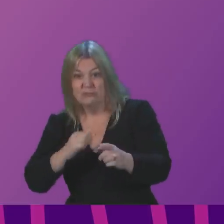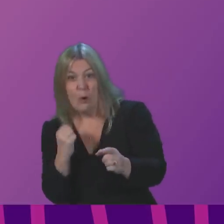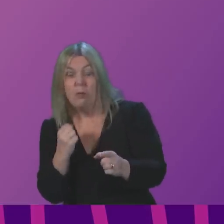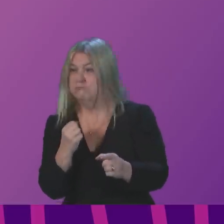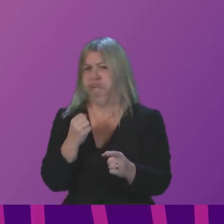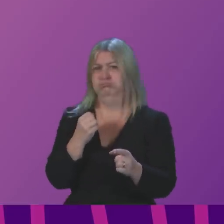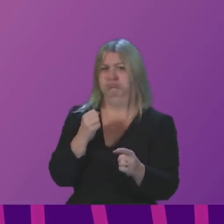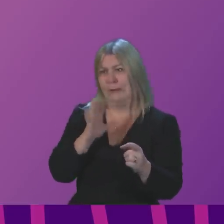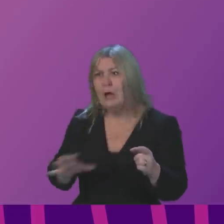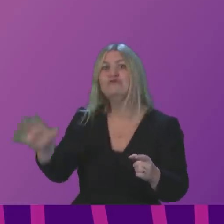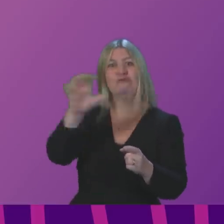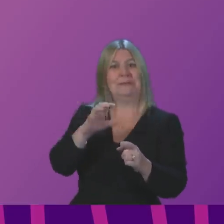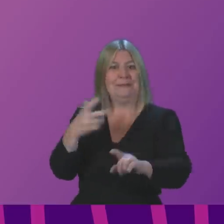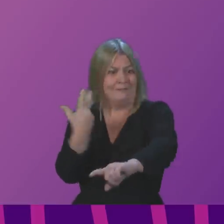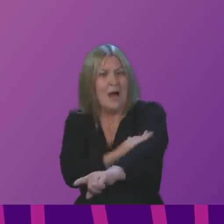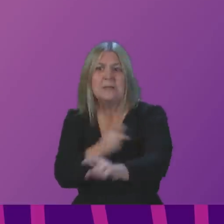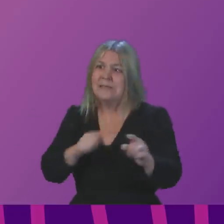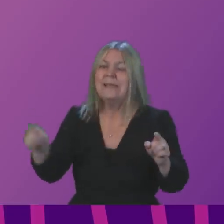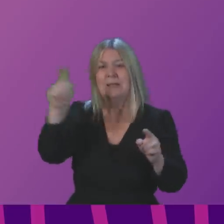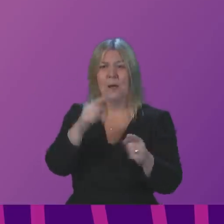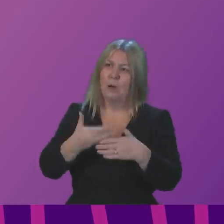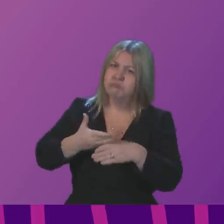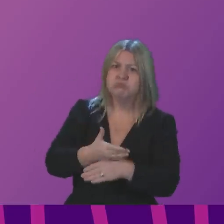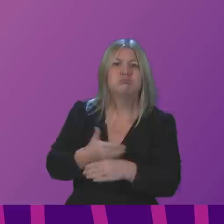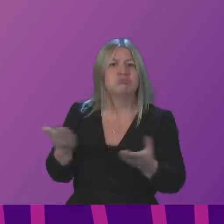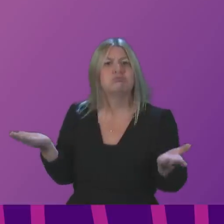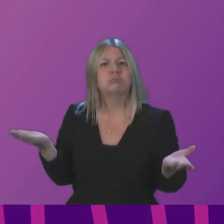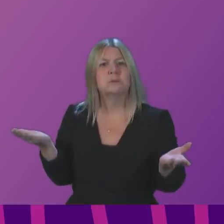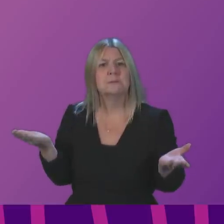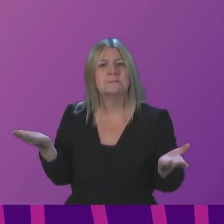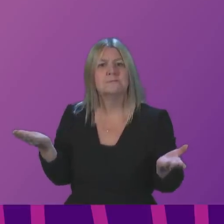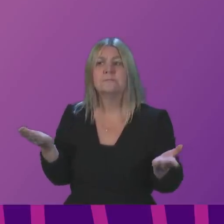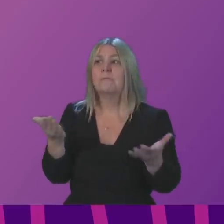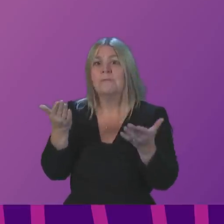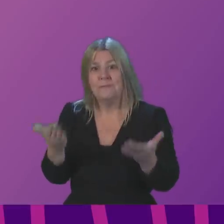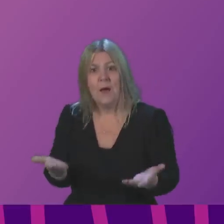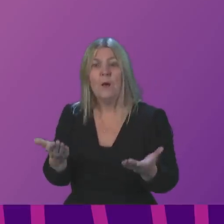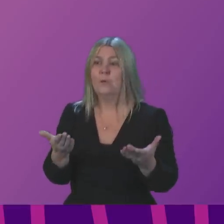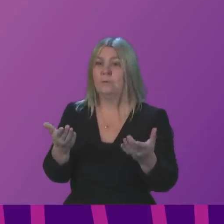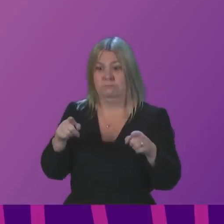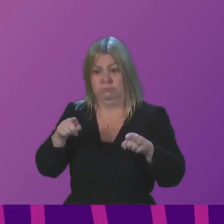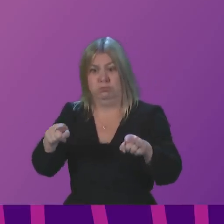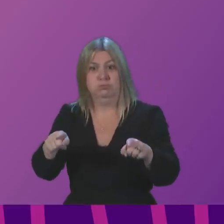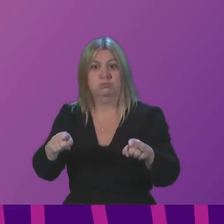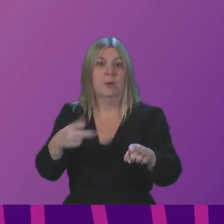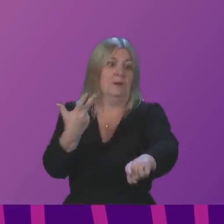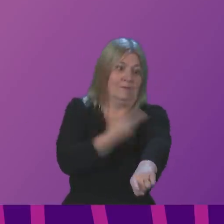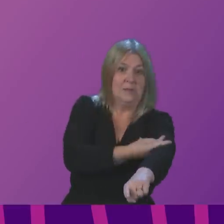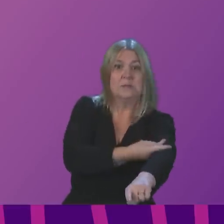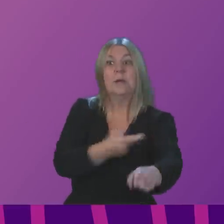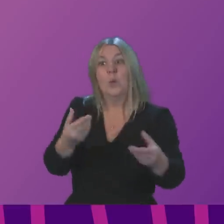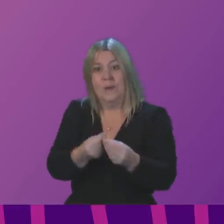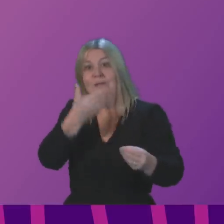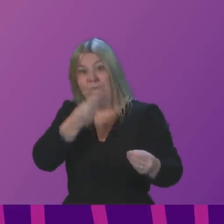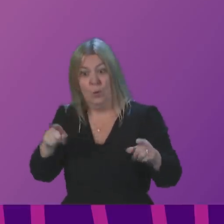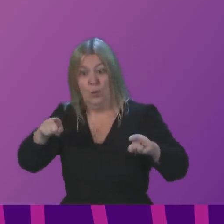country administering these vaccines right now. It is being administered right now alongside the flu vaccination programme. This is